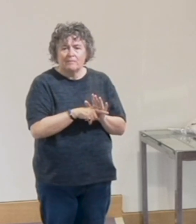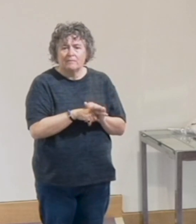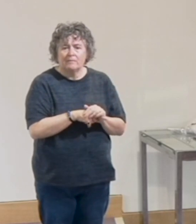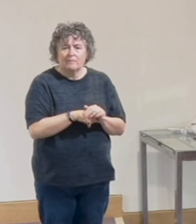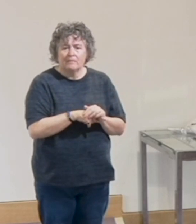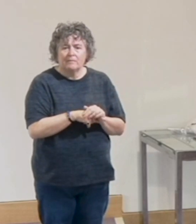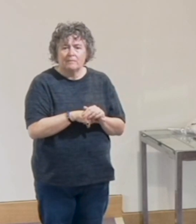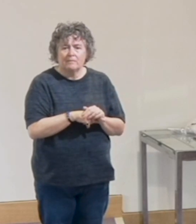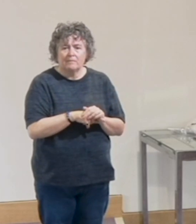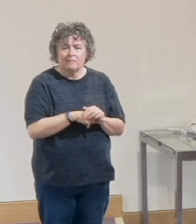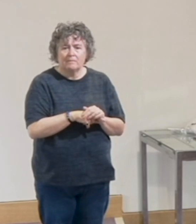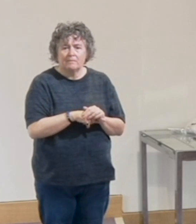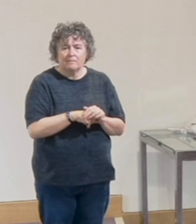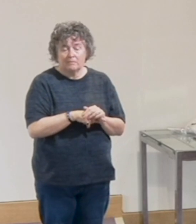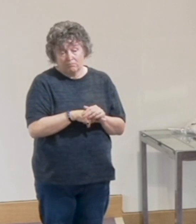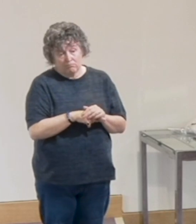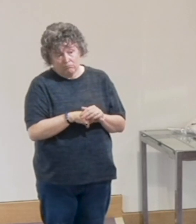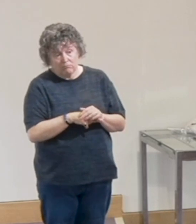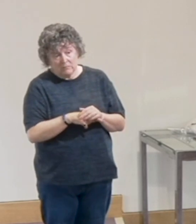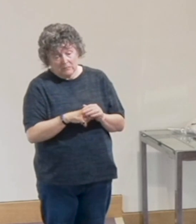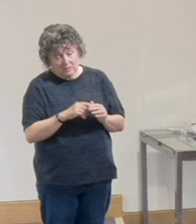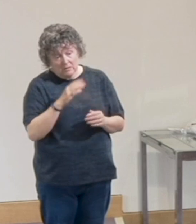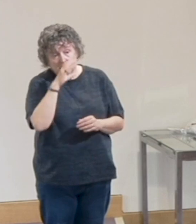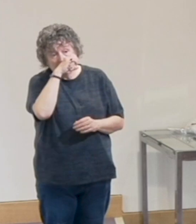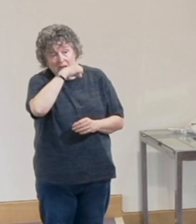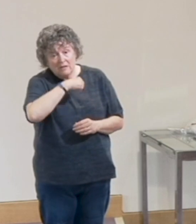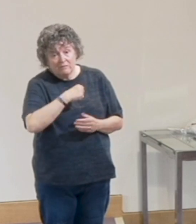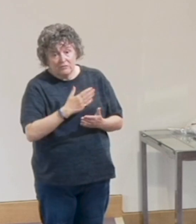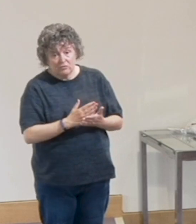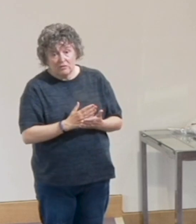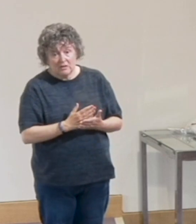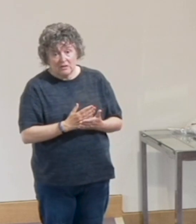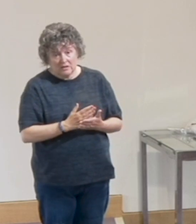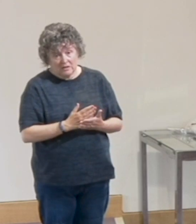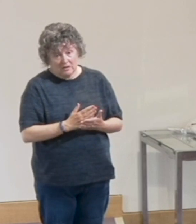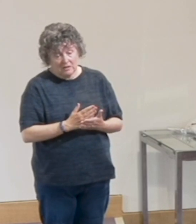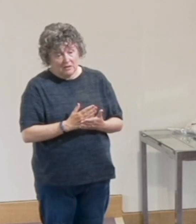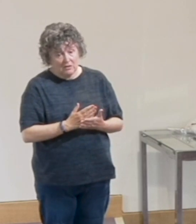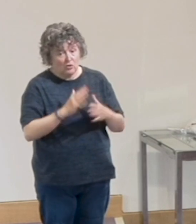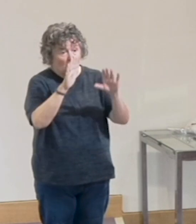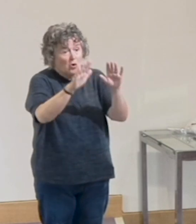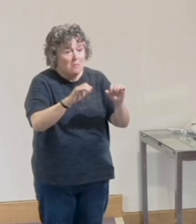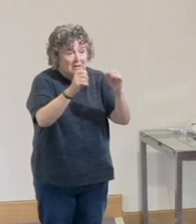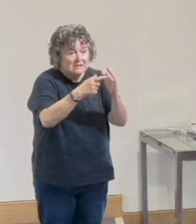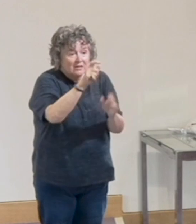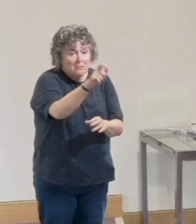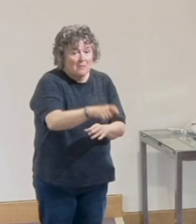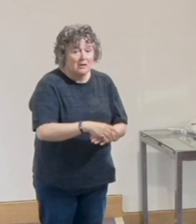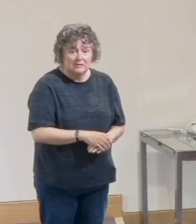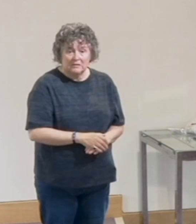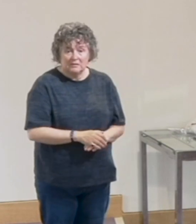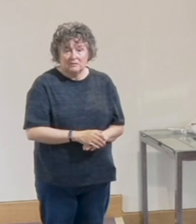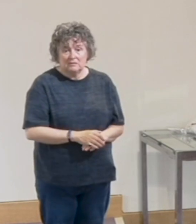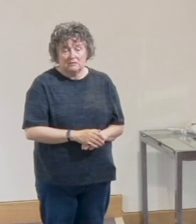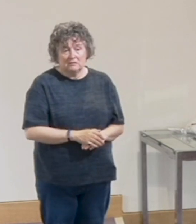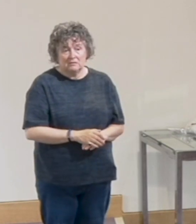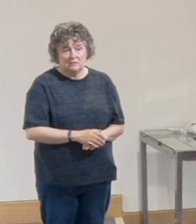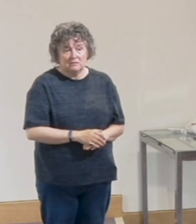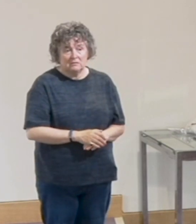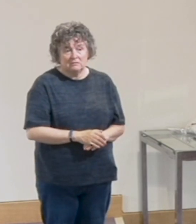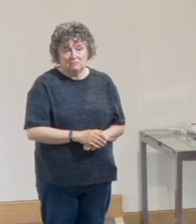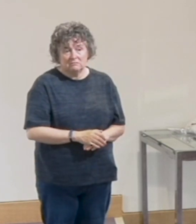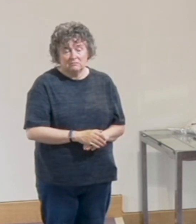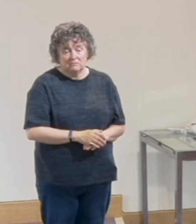you. Again, it's selfish, it's turned in on itself. You're not blessing anybody, it doesn't bless them at all, does it? It just avoids